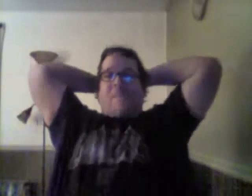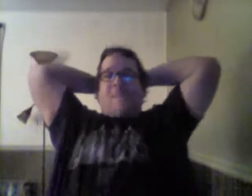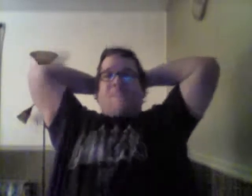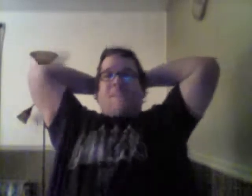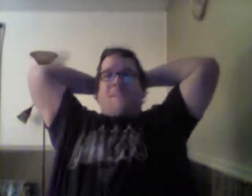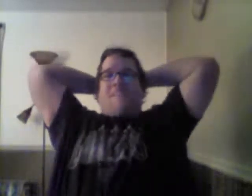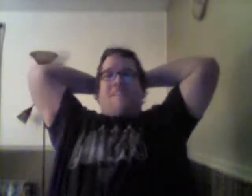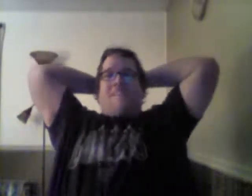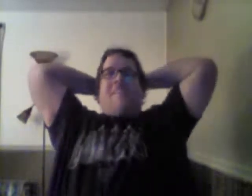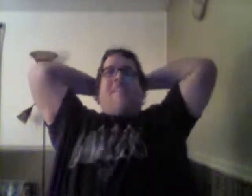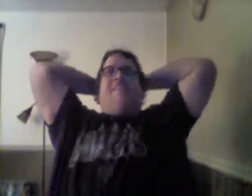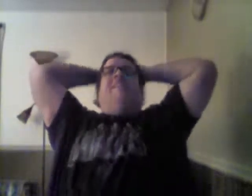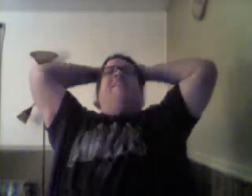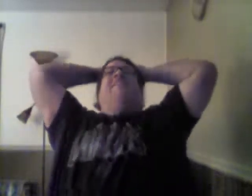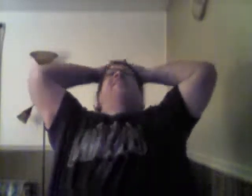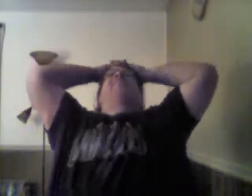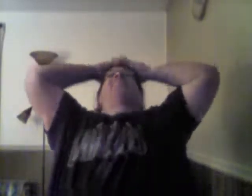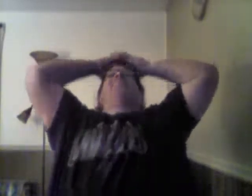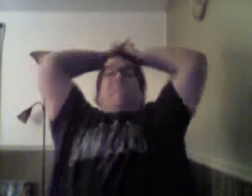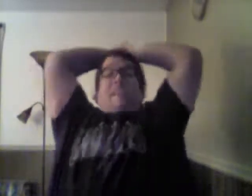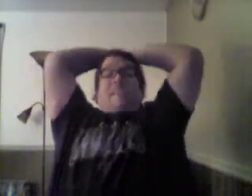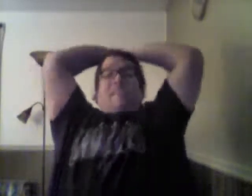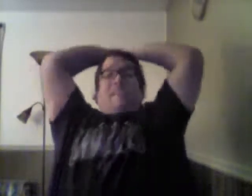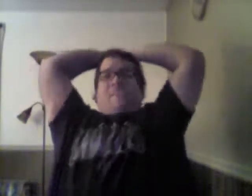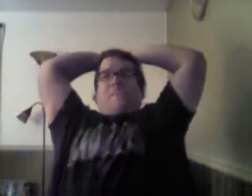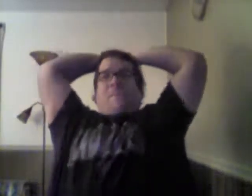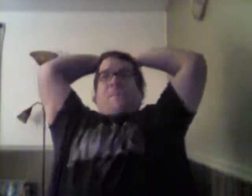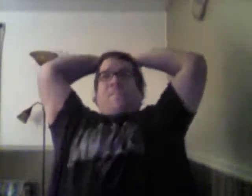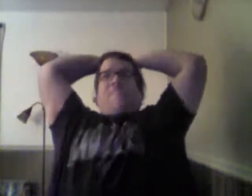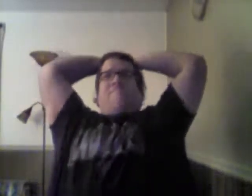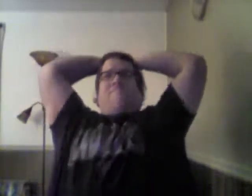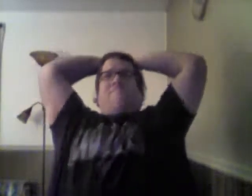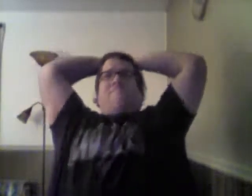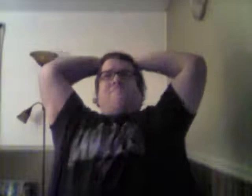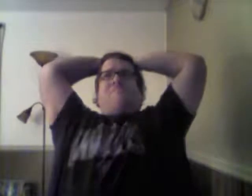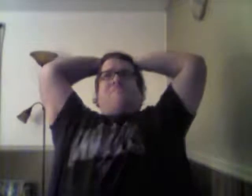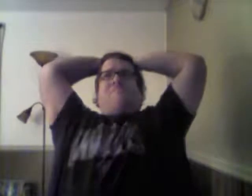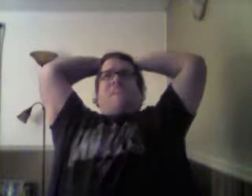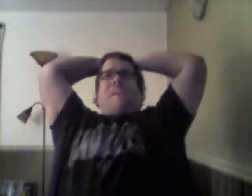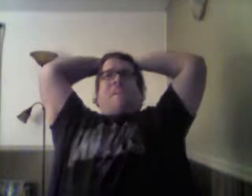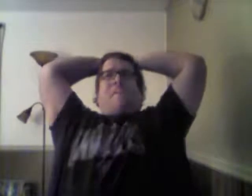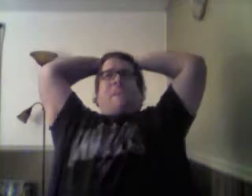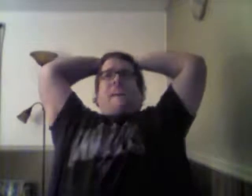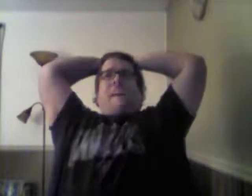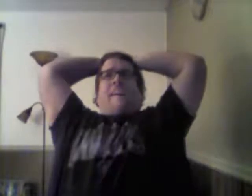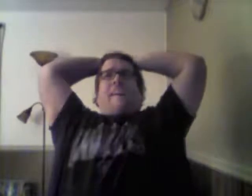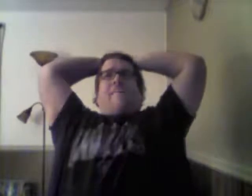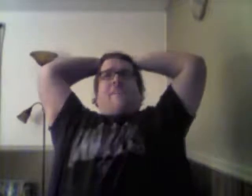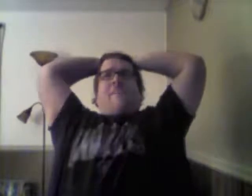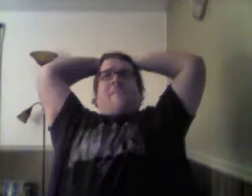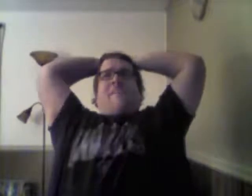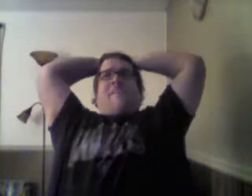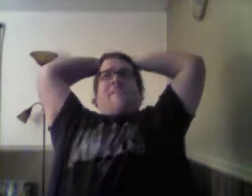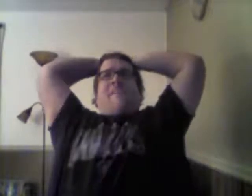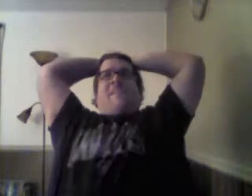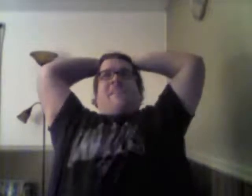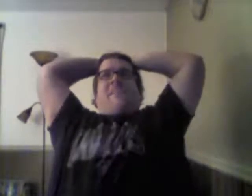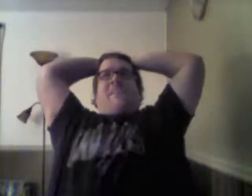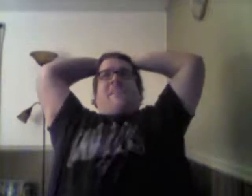kids were kids. And then, so the last segment was To Hell and Back. And, well, I think